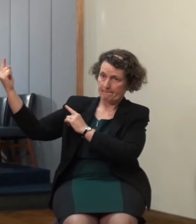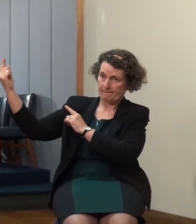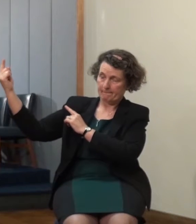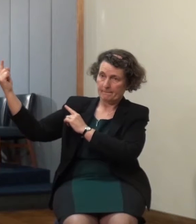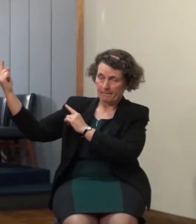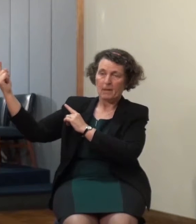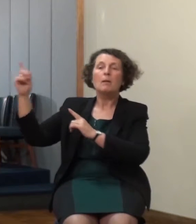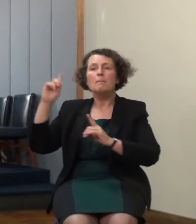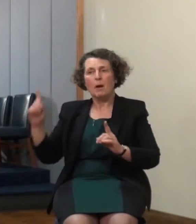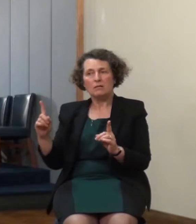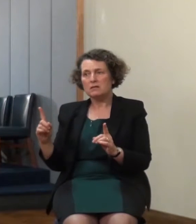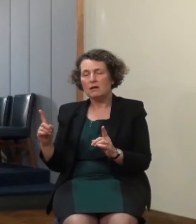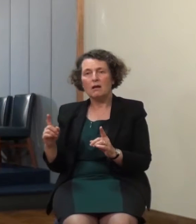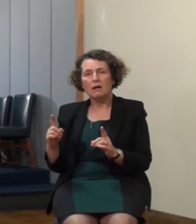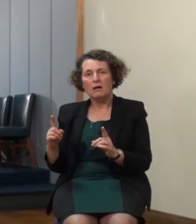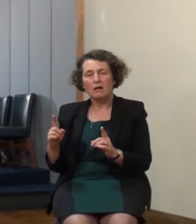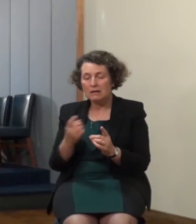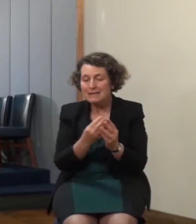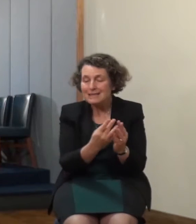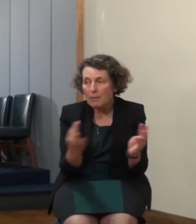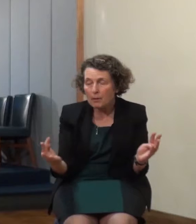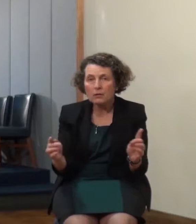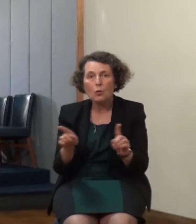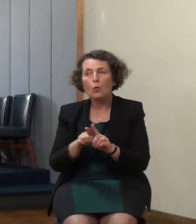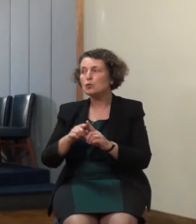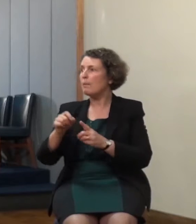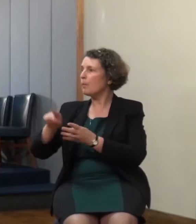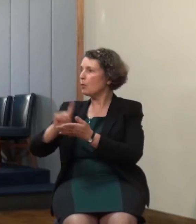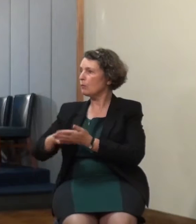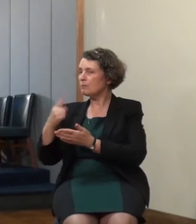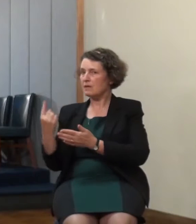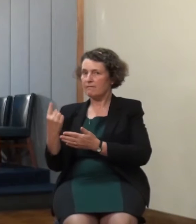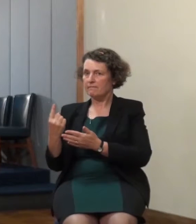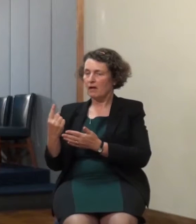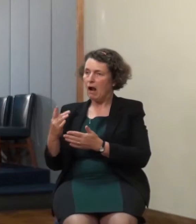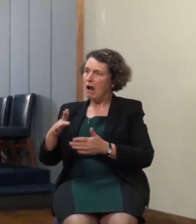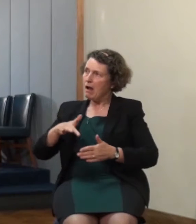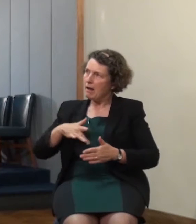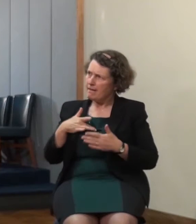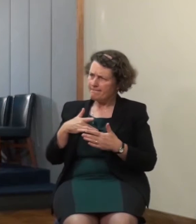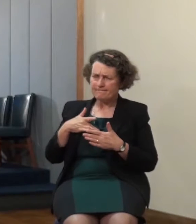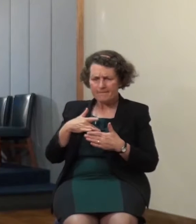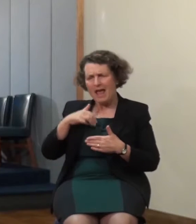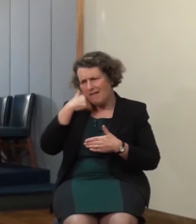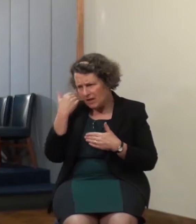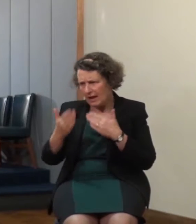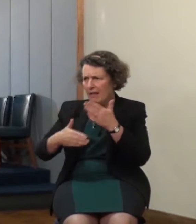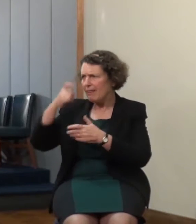men who were to behave as though it were imminent and the driver count was not far off for